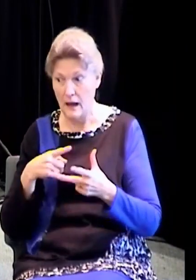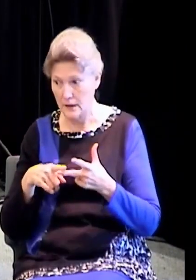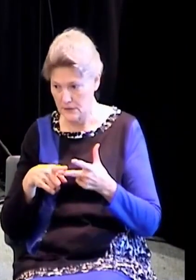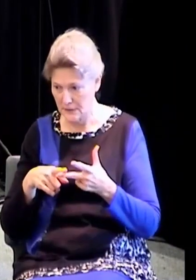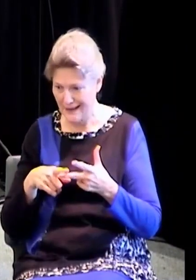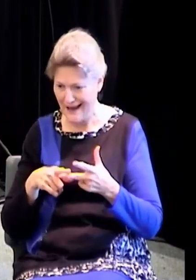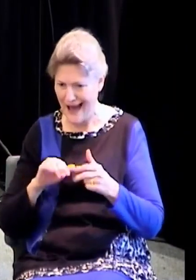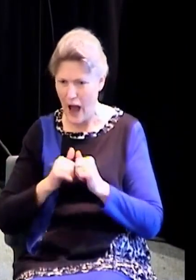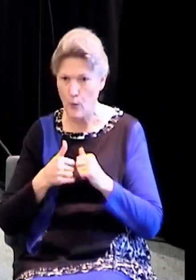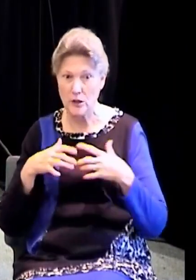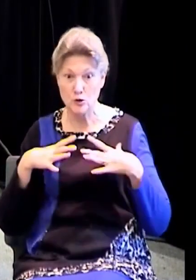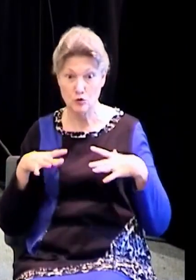Brother Manley got that quickly.